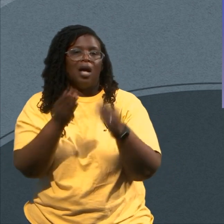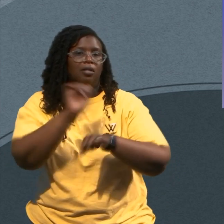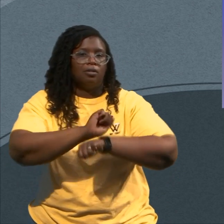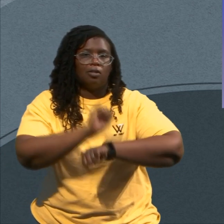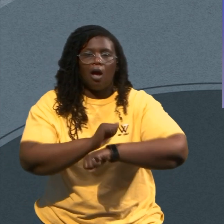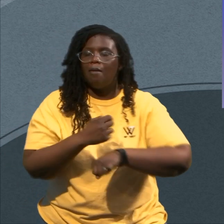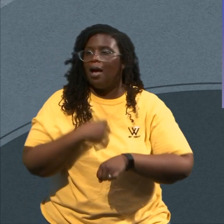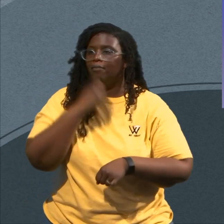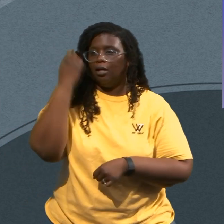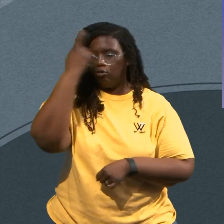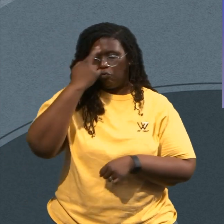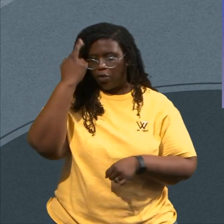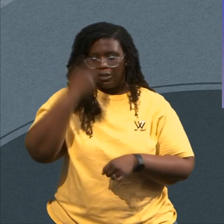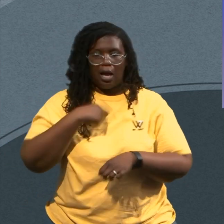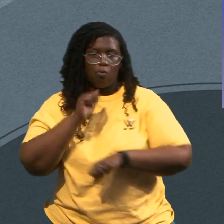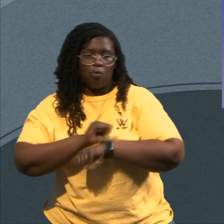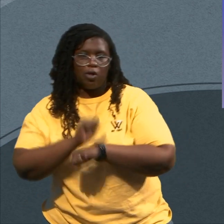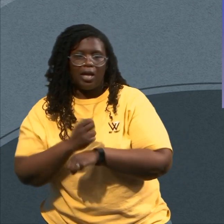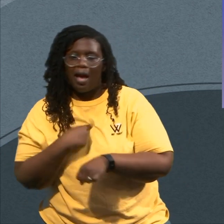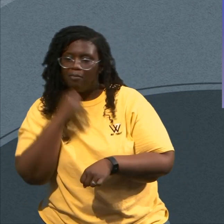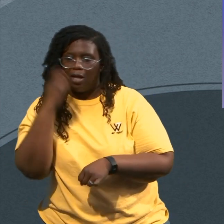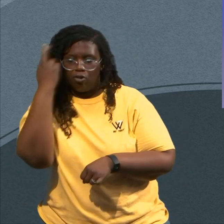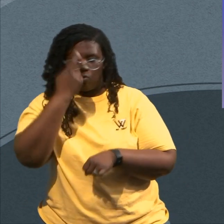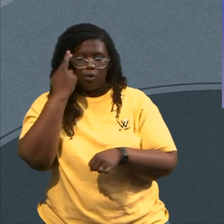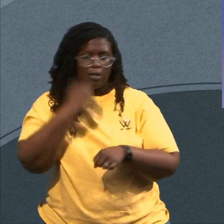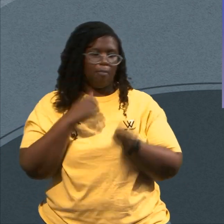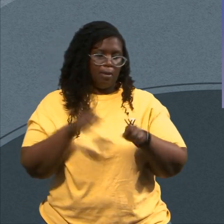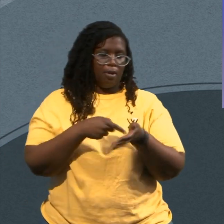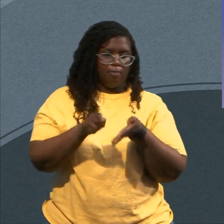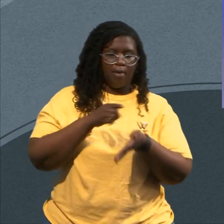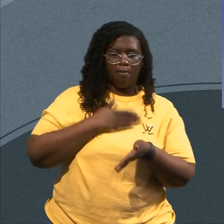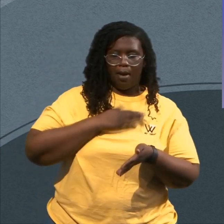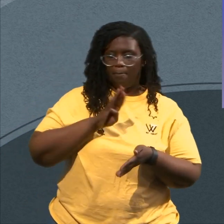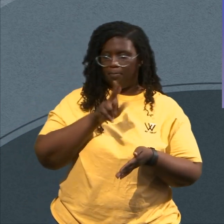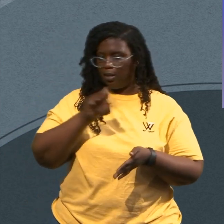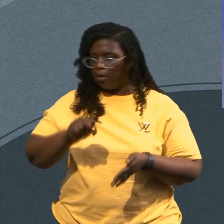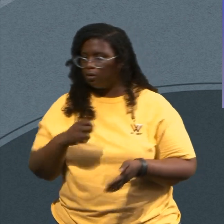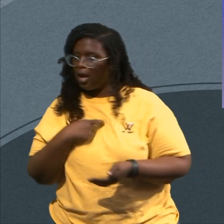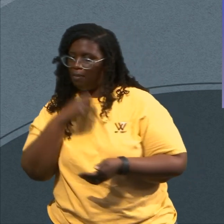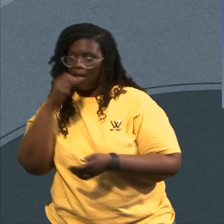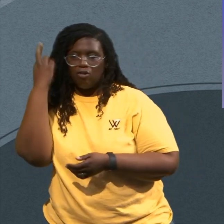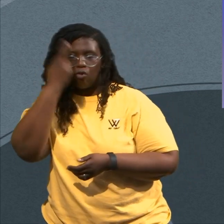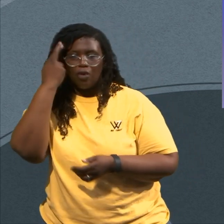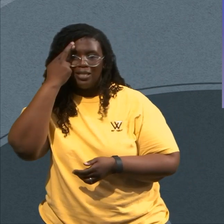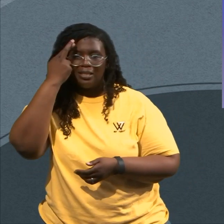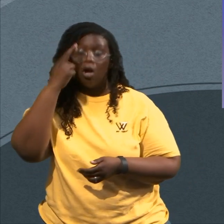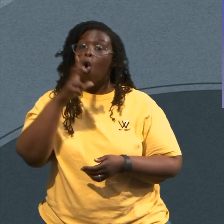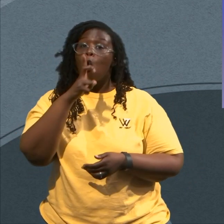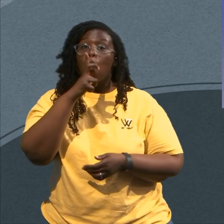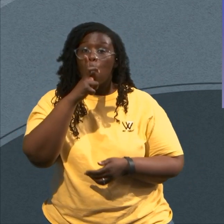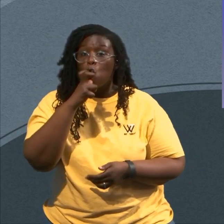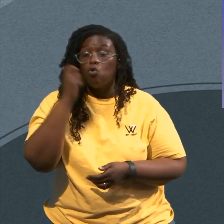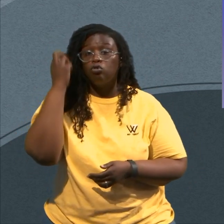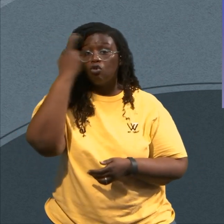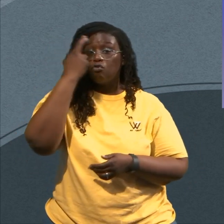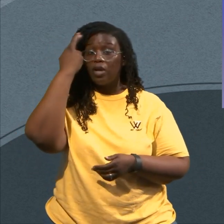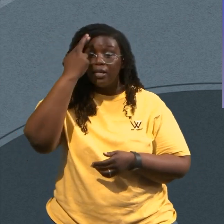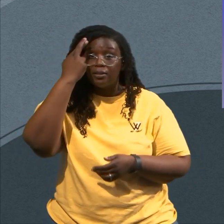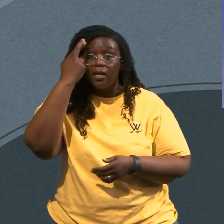That My Bills Are Paid I'm Not The Reason God Is The Reason I Wish I Had A Handful Of